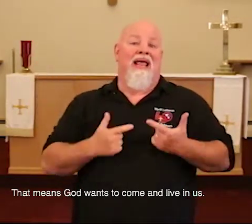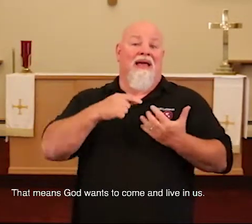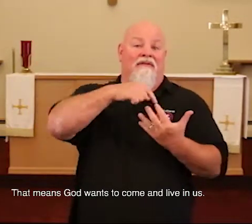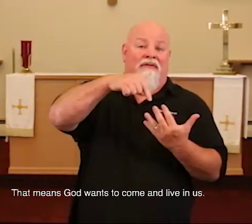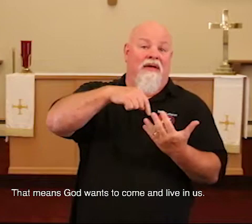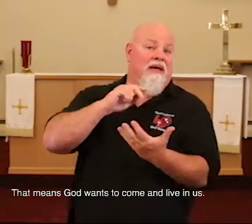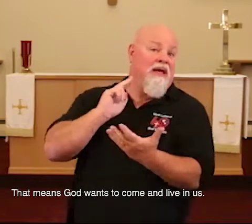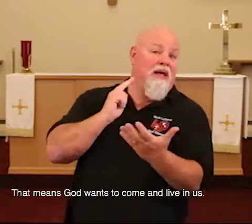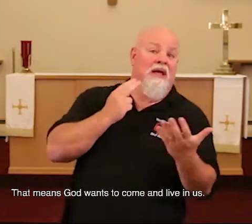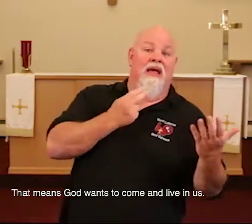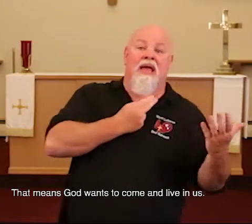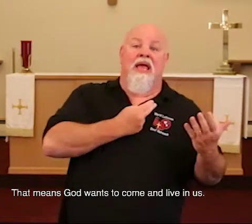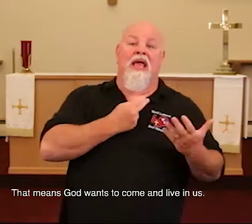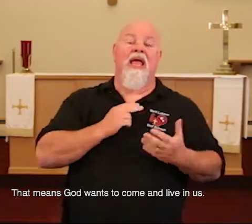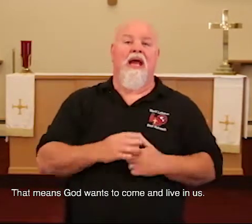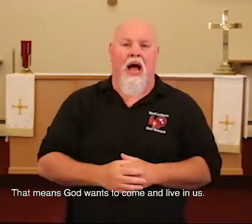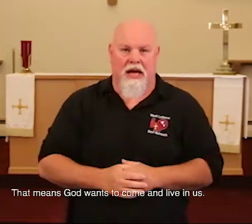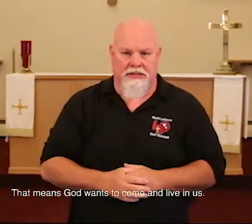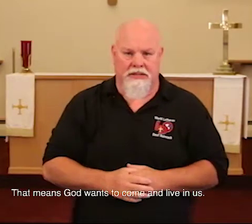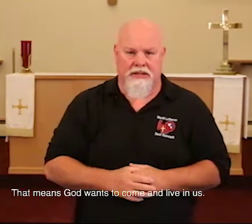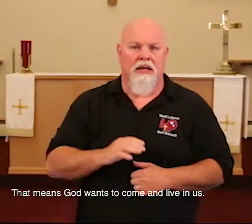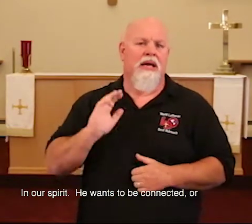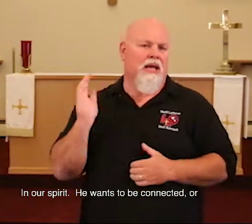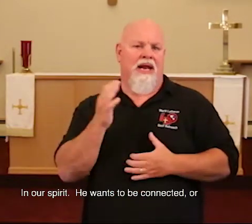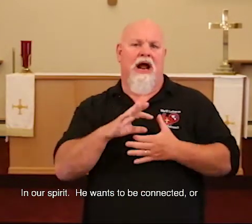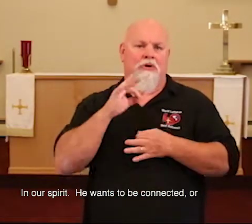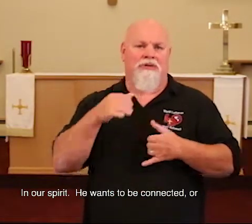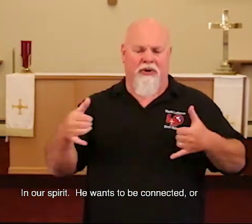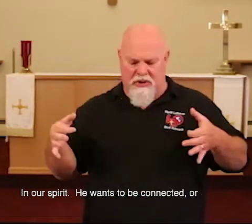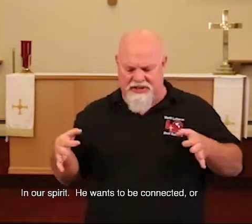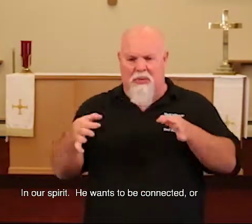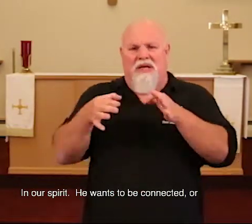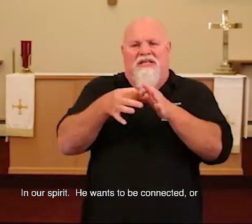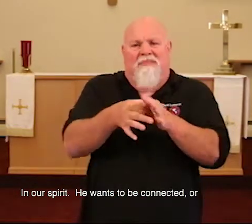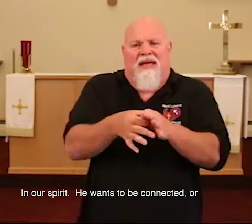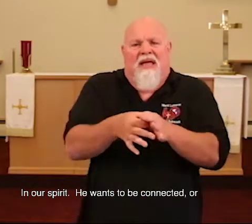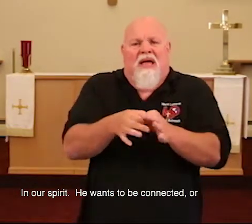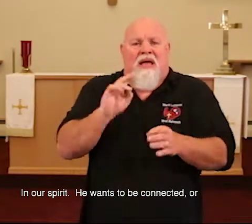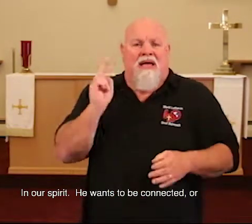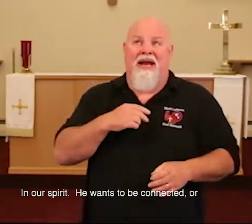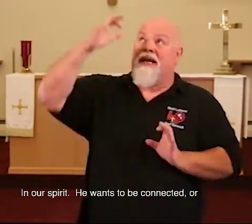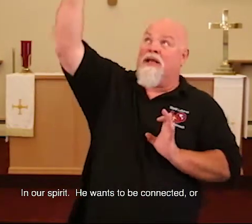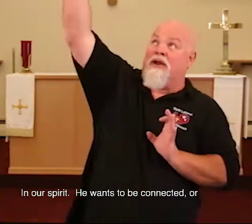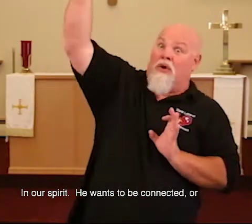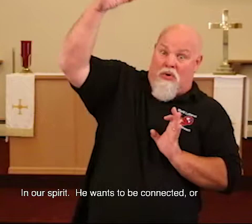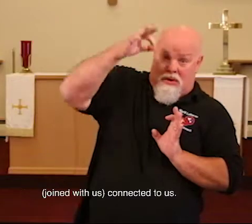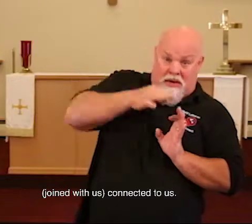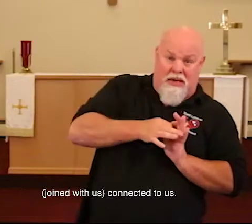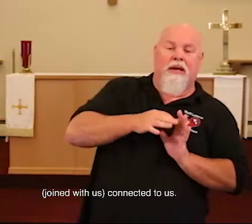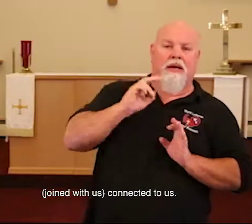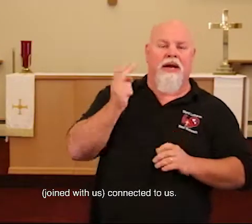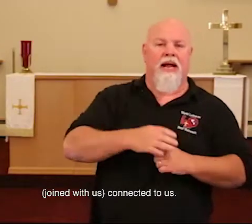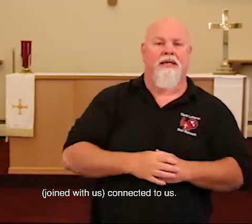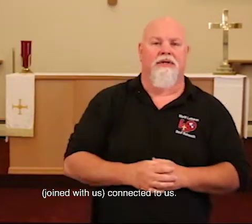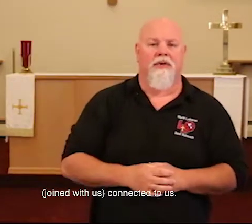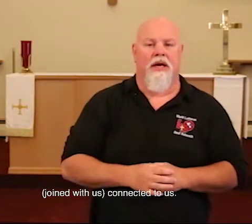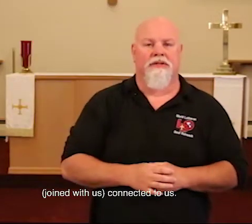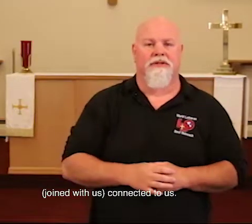live in us, in our spirits. He wants to be connected or connected to us.